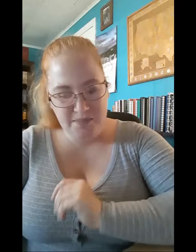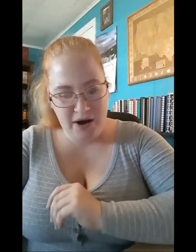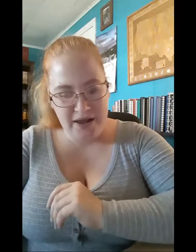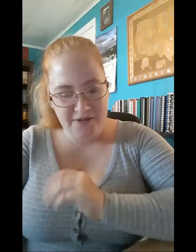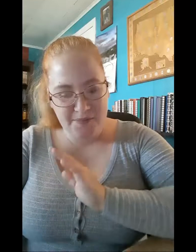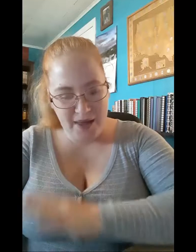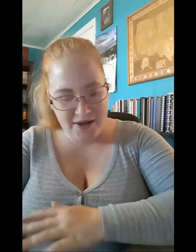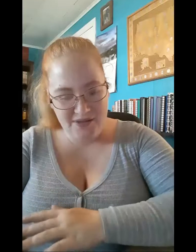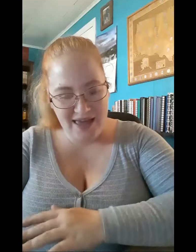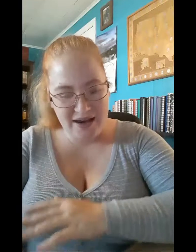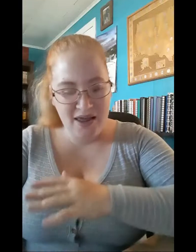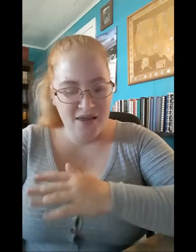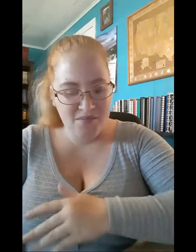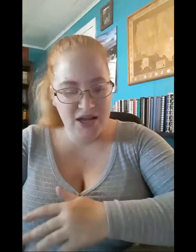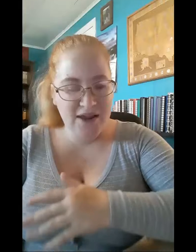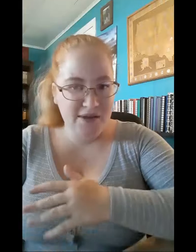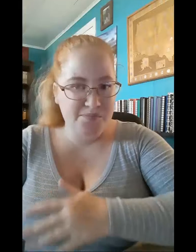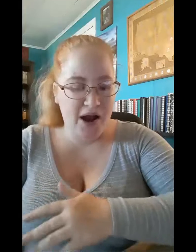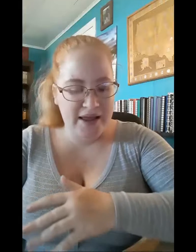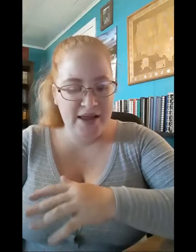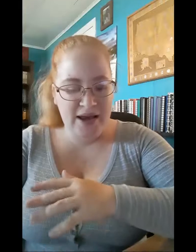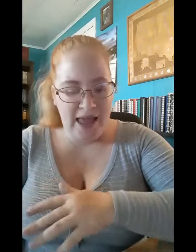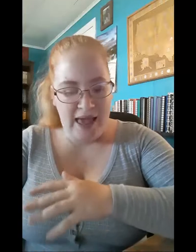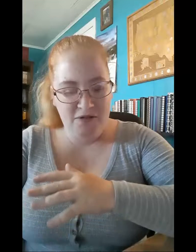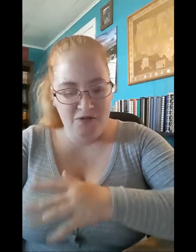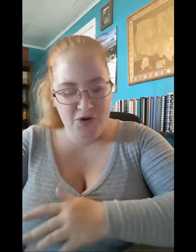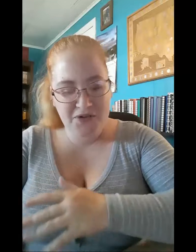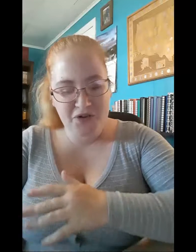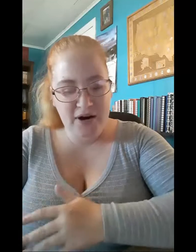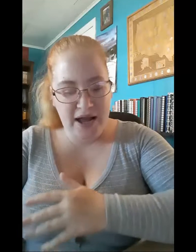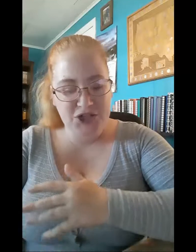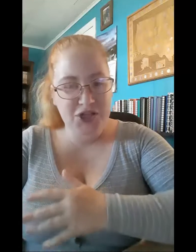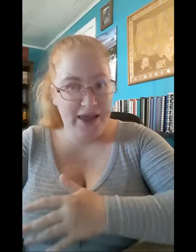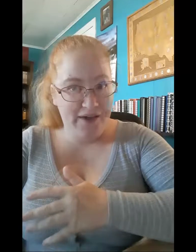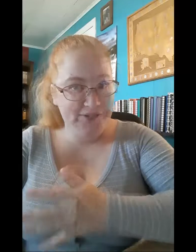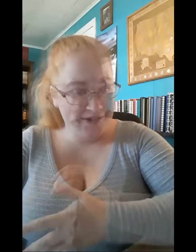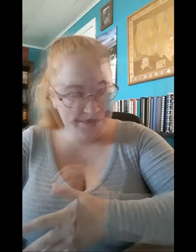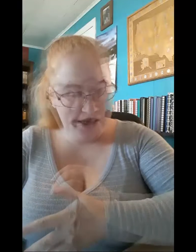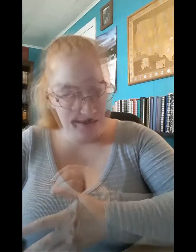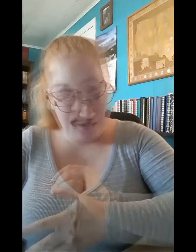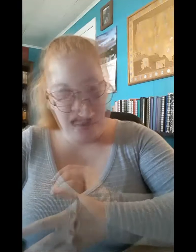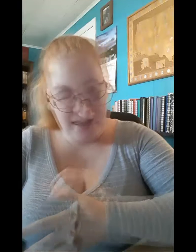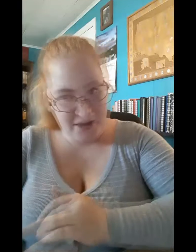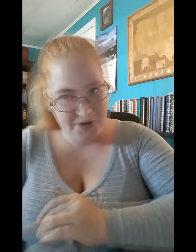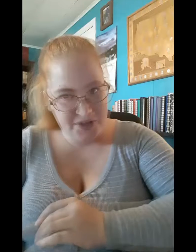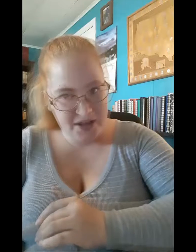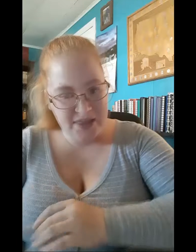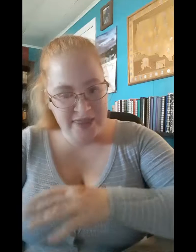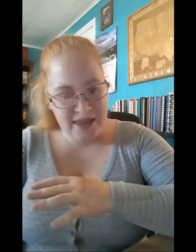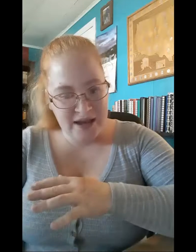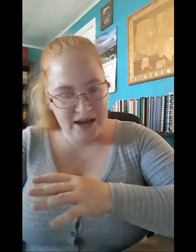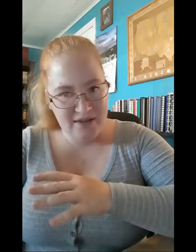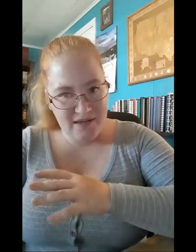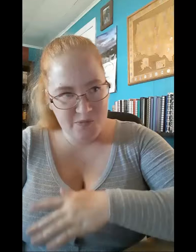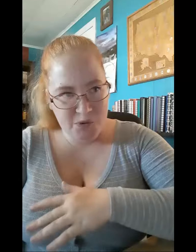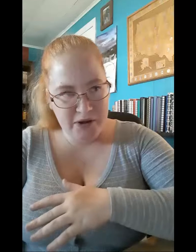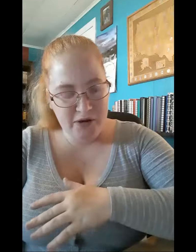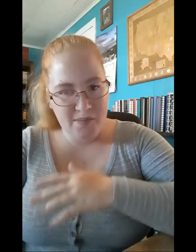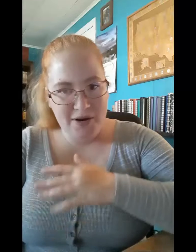Brian's bio dad, meaning that Brian and Forrest are actually half siblings. Another thing that is a spoiler, but